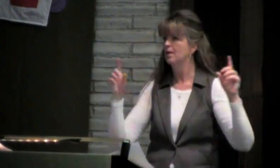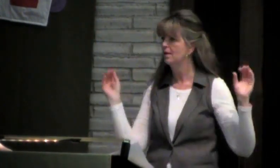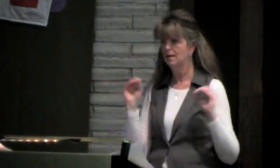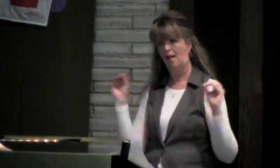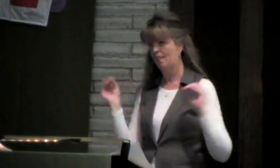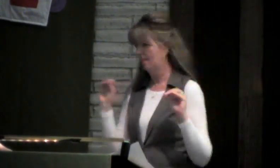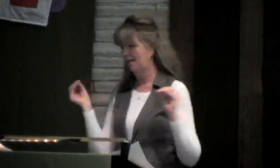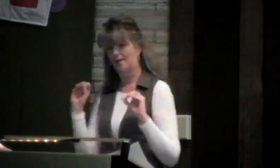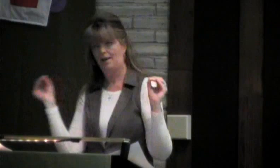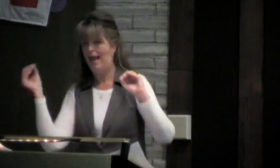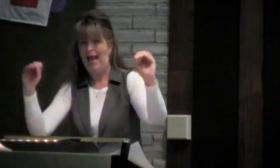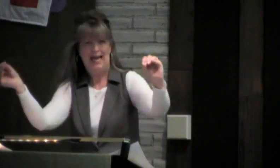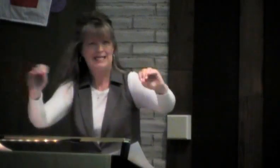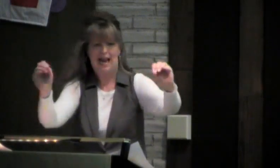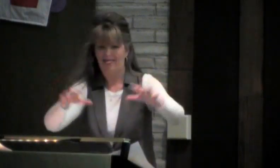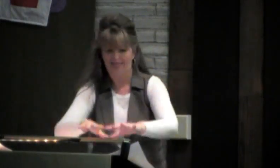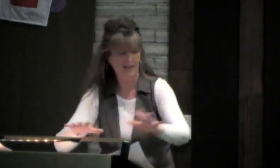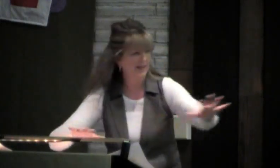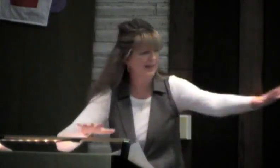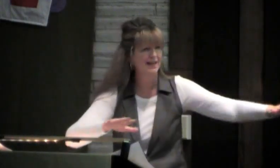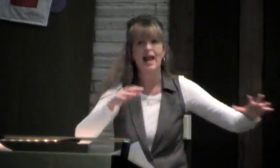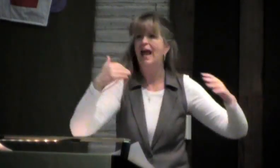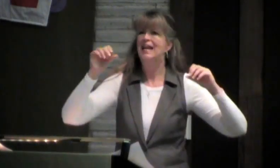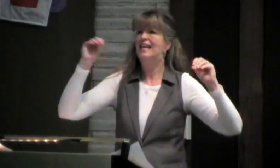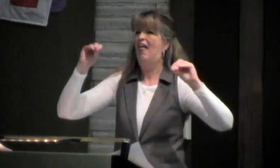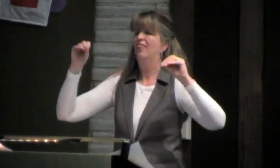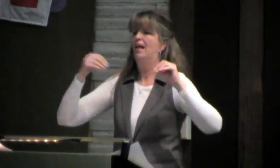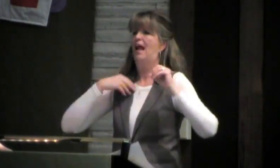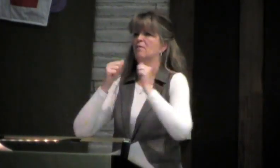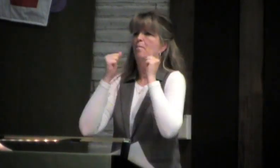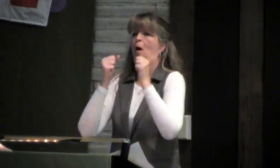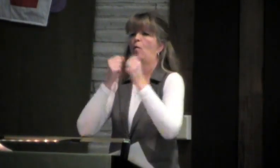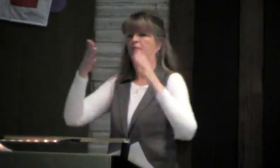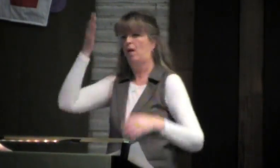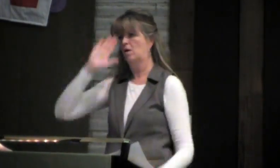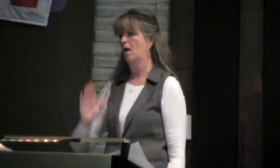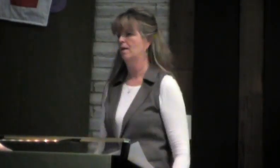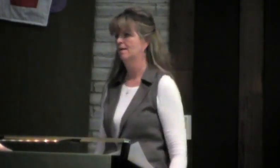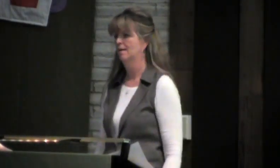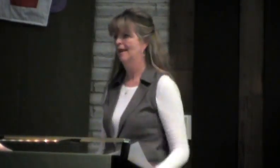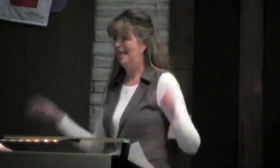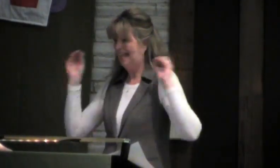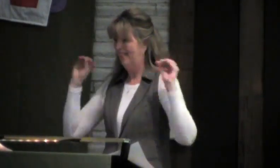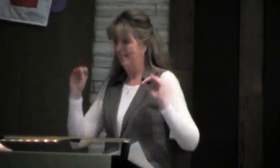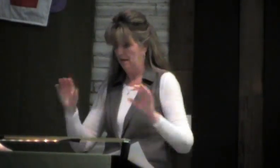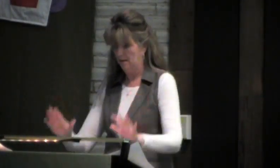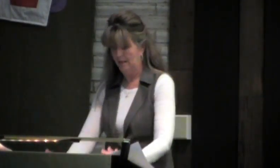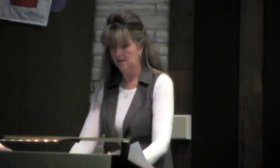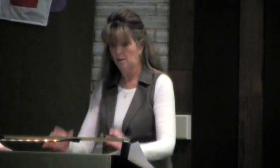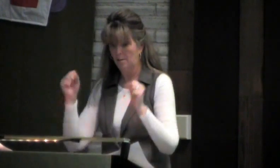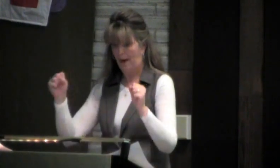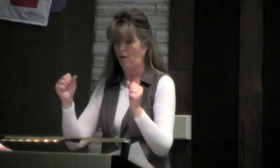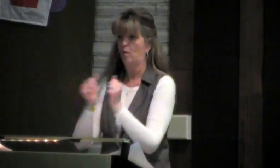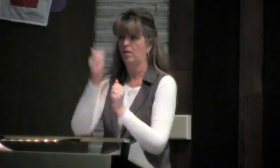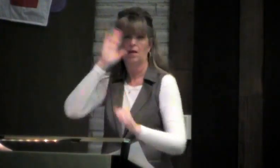They were thinking that the idol actually had power, but it didn't. know, nothing that we have as a visual